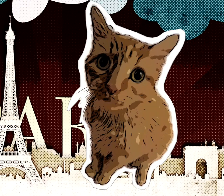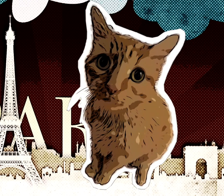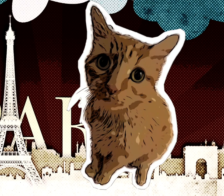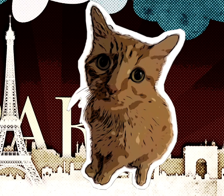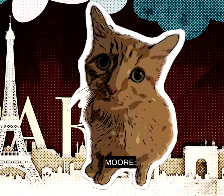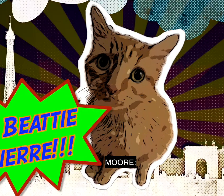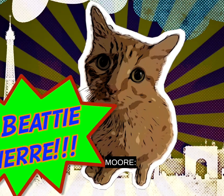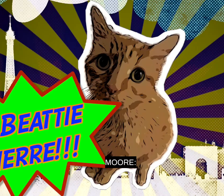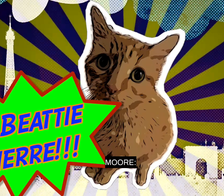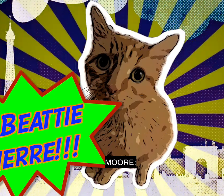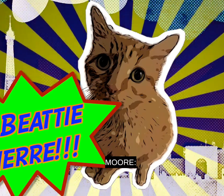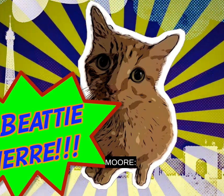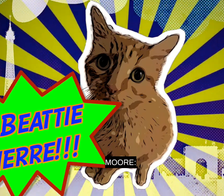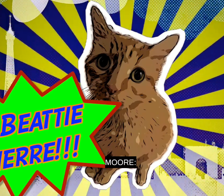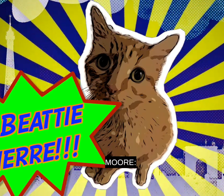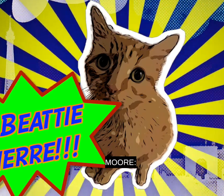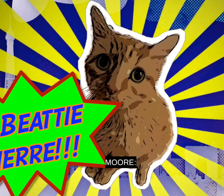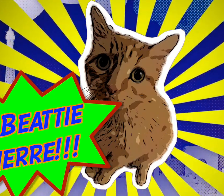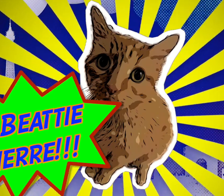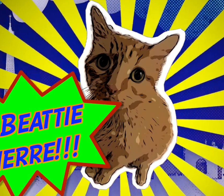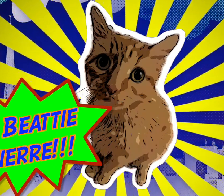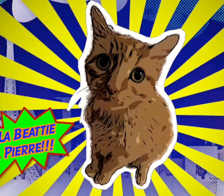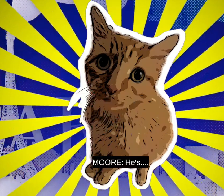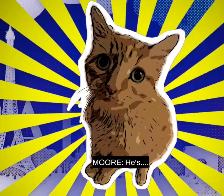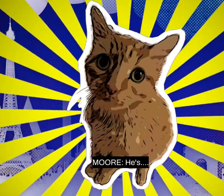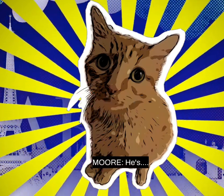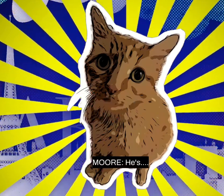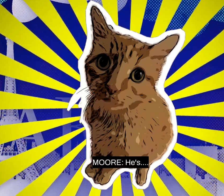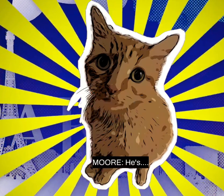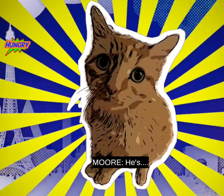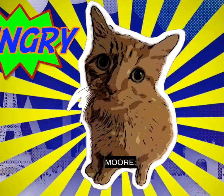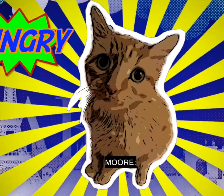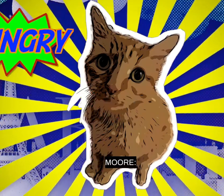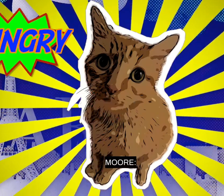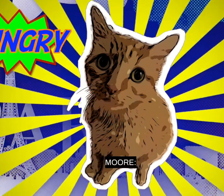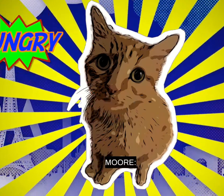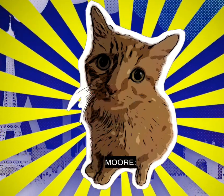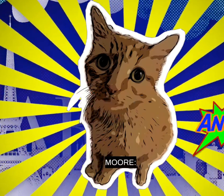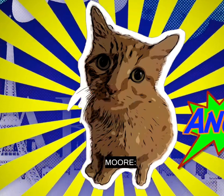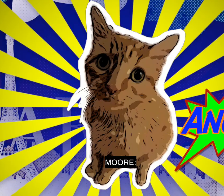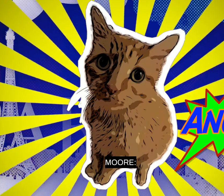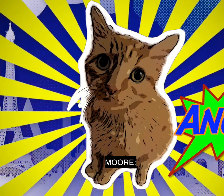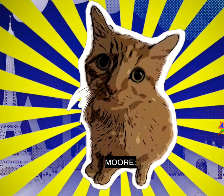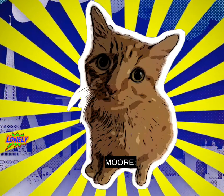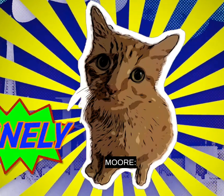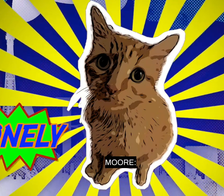Not beating Pierre. He's hungry, angry, lonely,